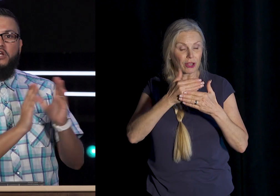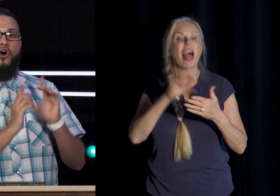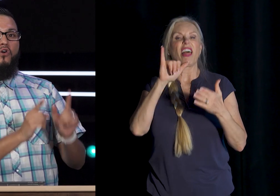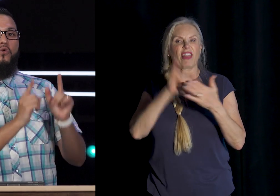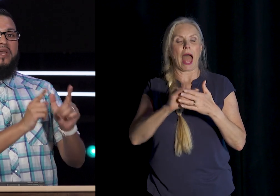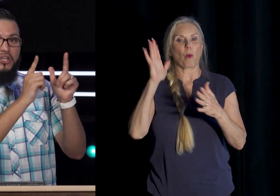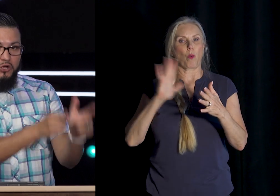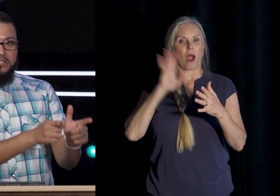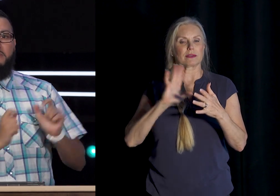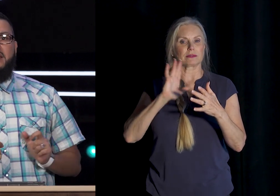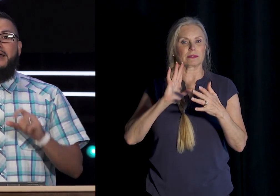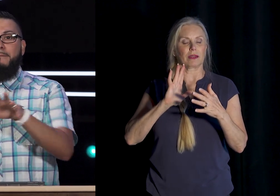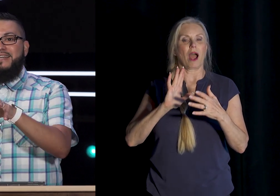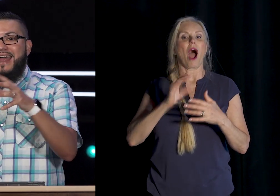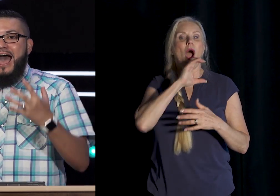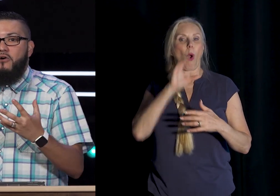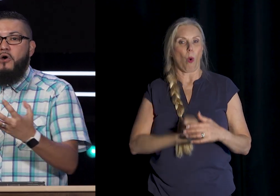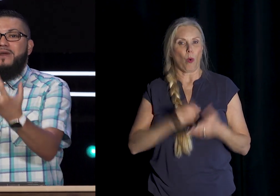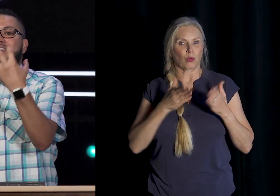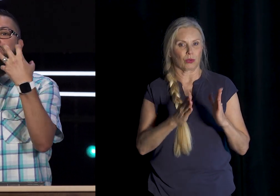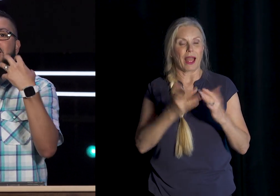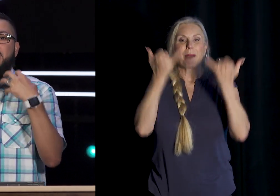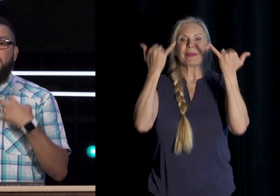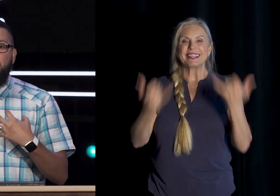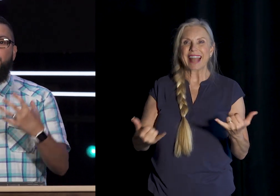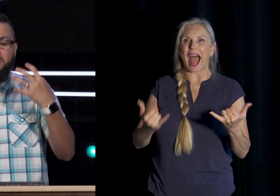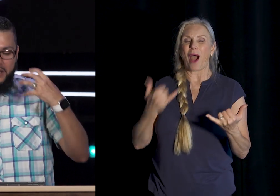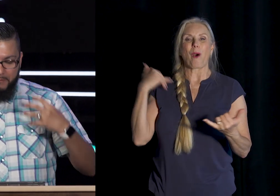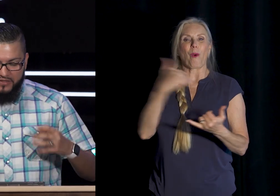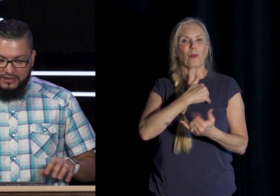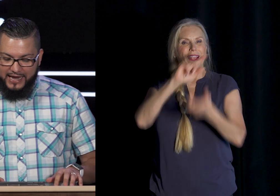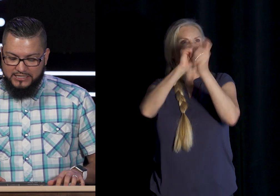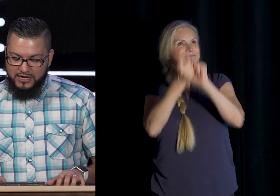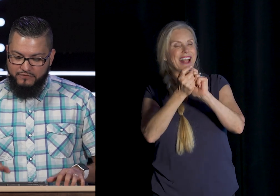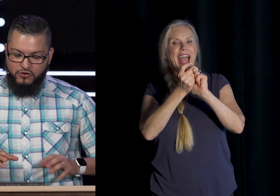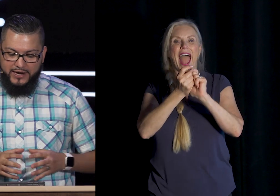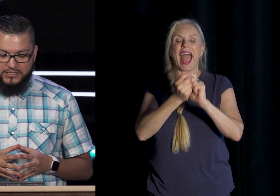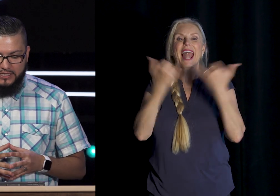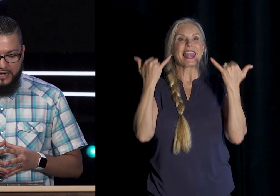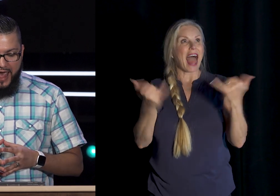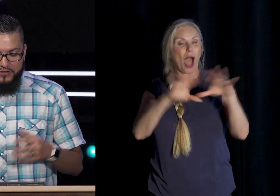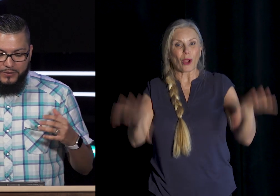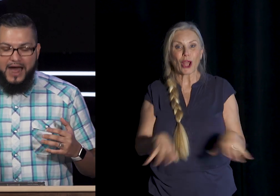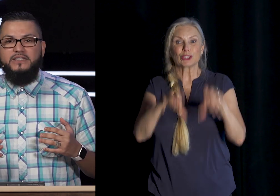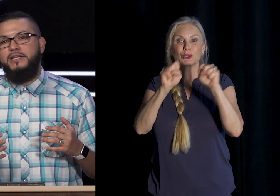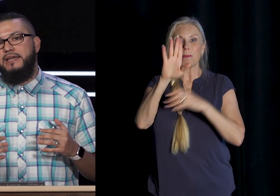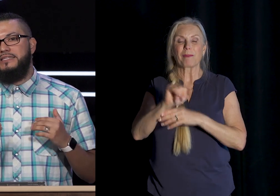Who we used to be But now We have been Consumed By the light Of Christ And the reality Is